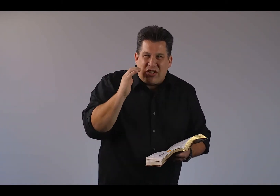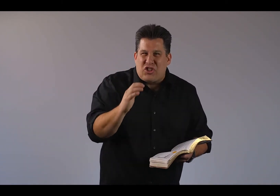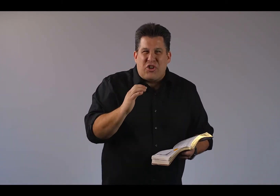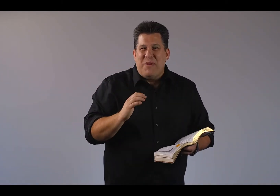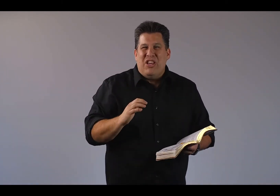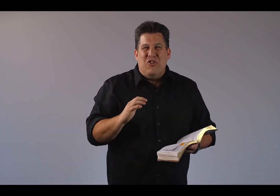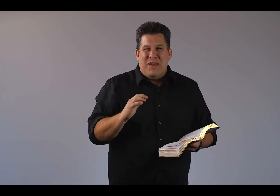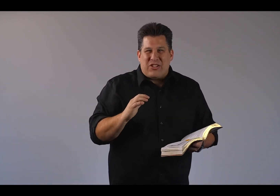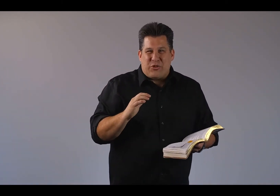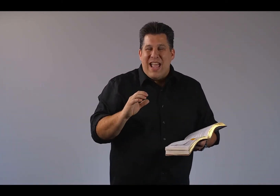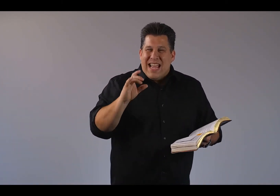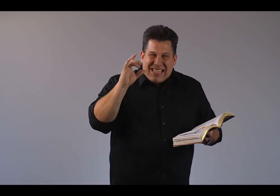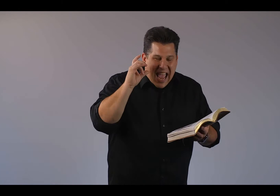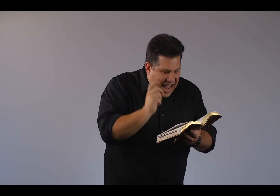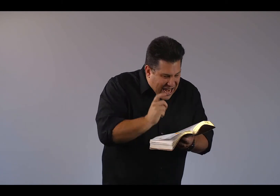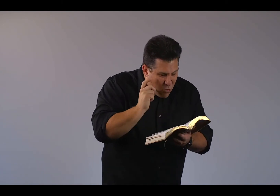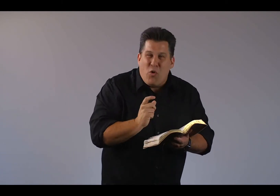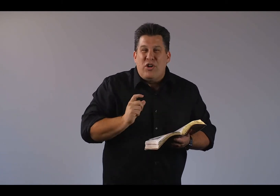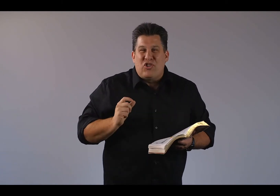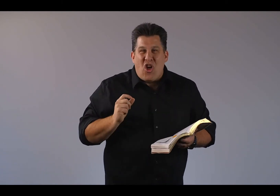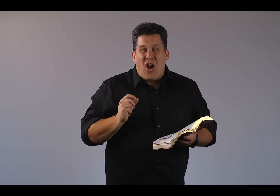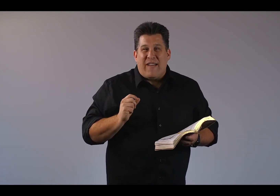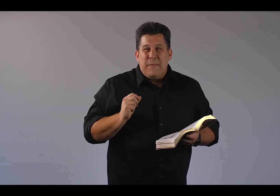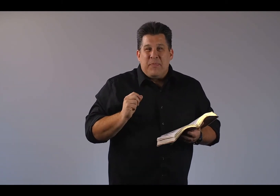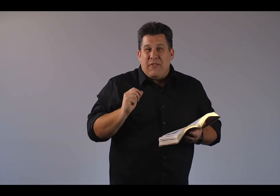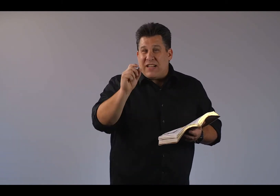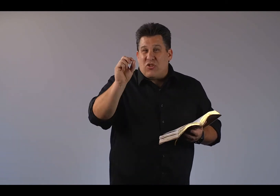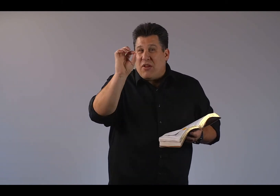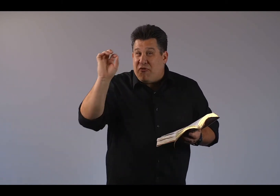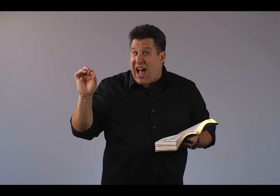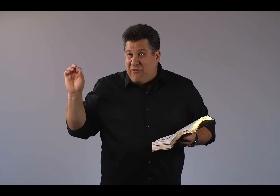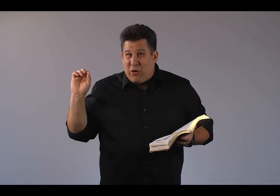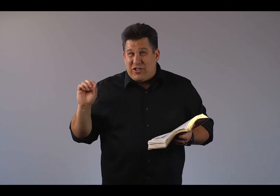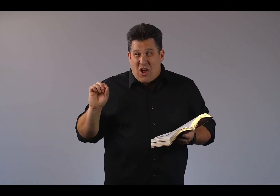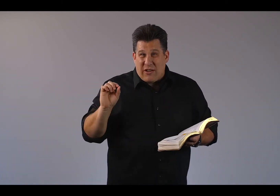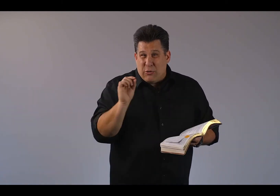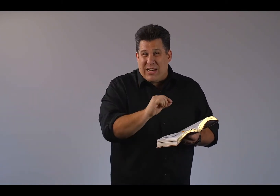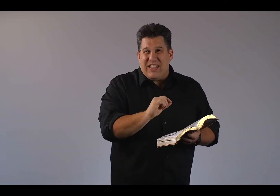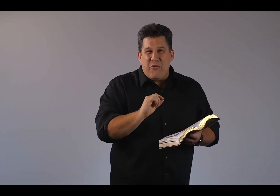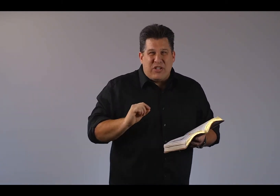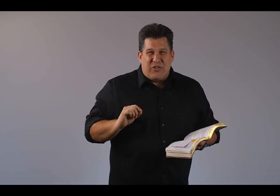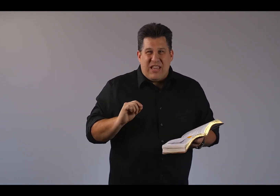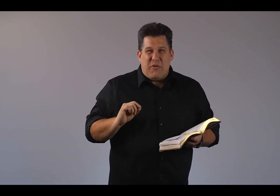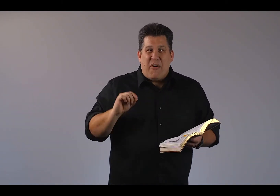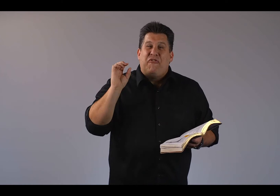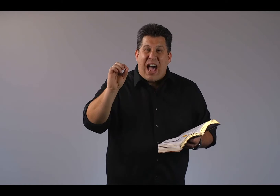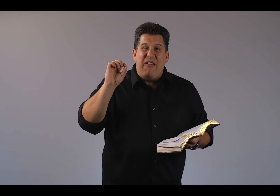sermon in human history. It's eight words long. In fact, it's only five words long if you read it in the original Hebrew. A five